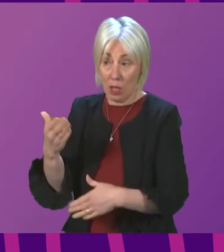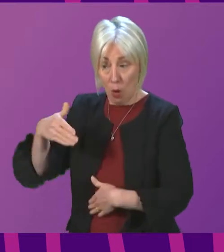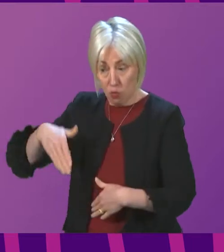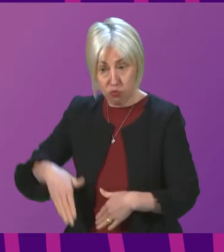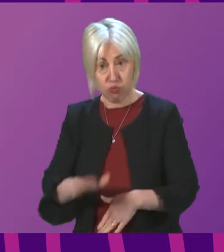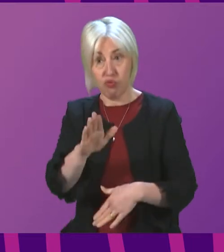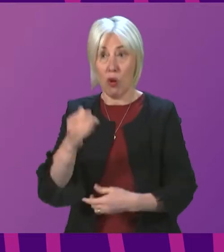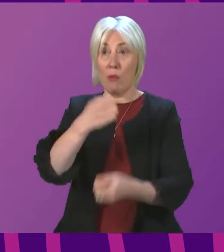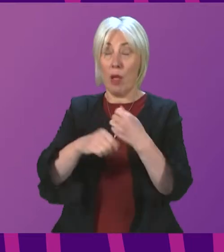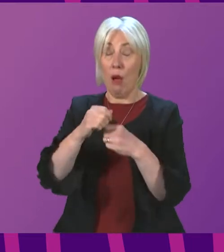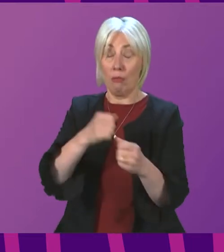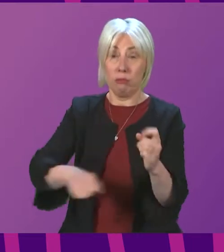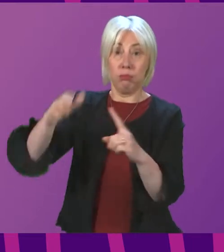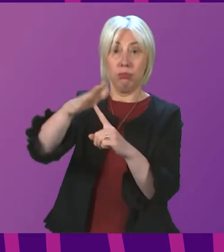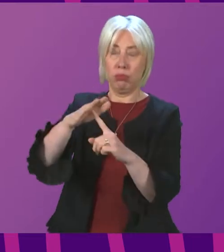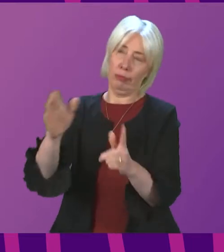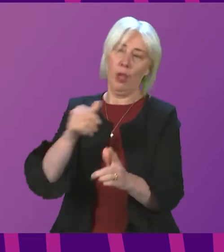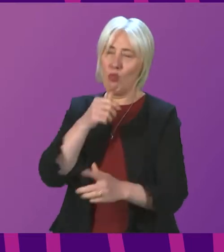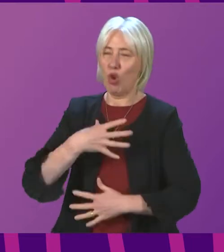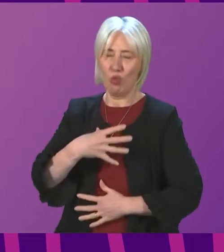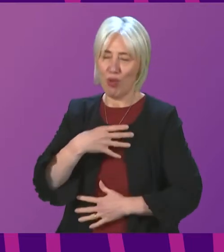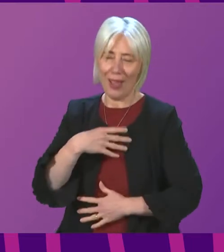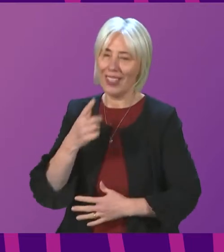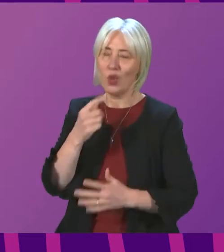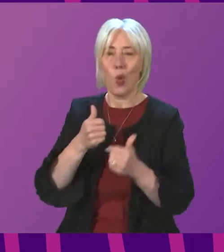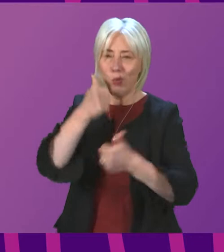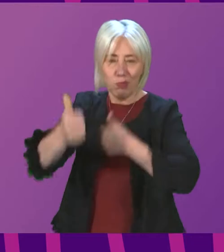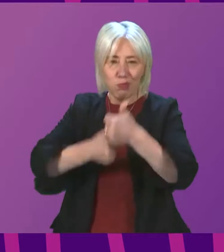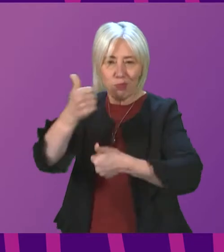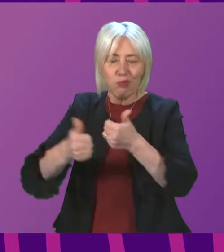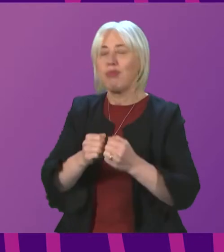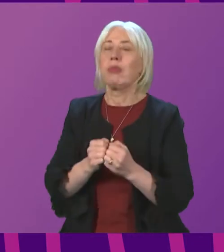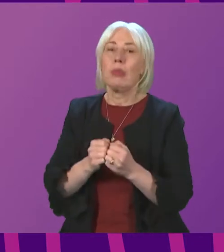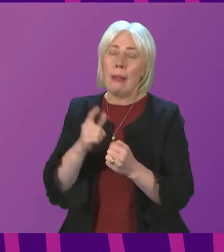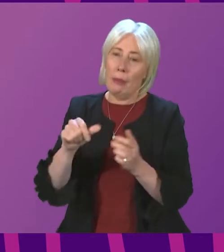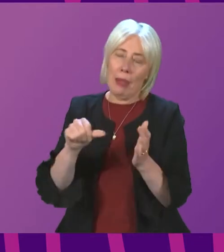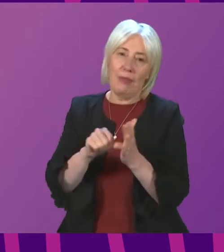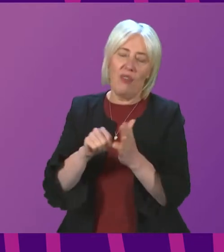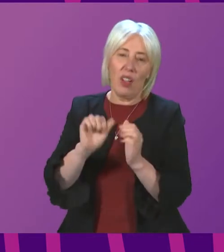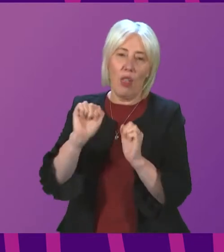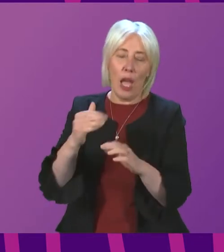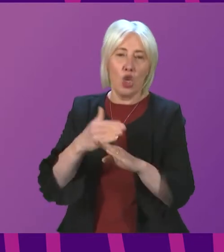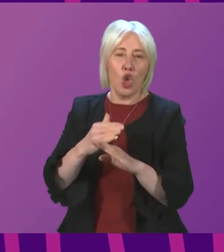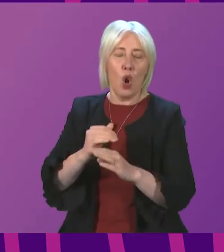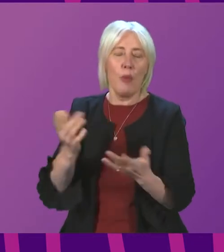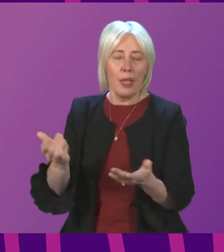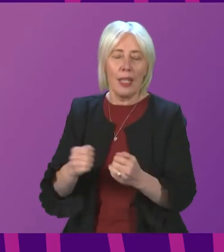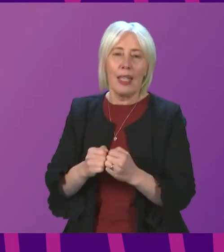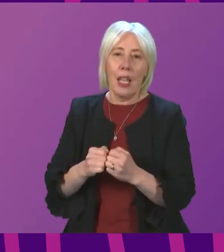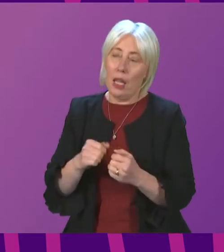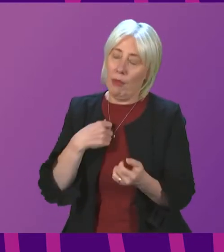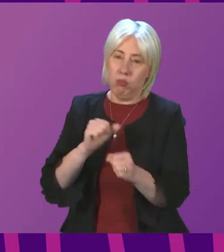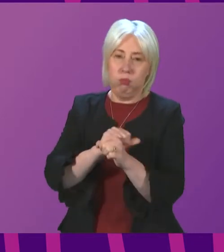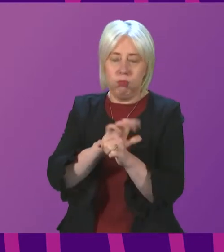also unsurprising. I wish him well. This has actually become a difficult brief, not least given the impact of the